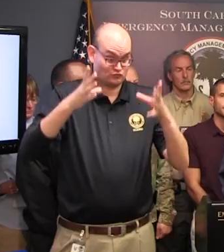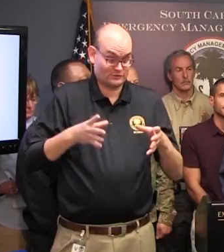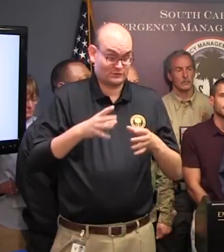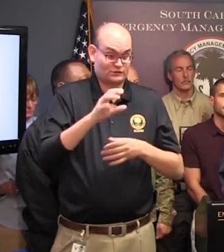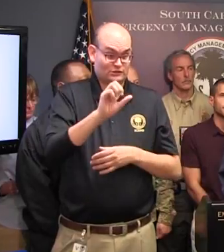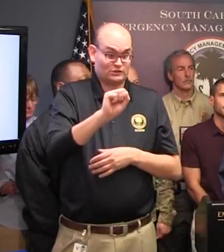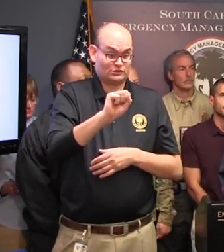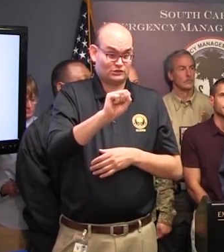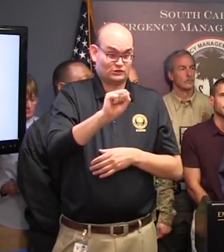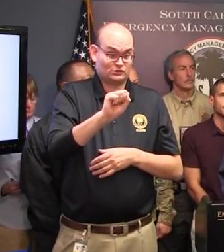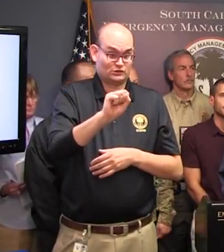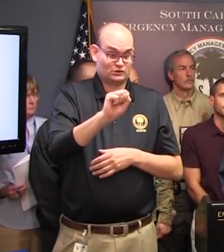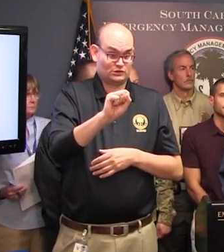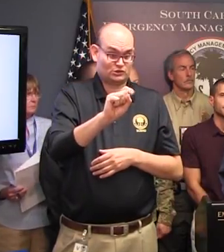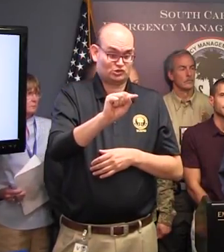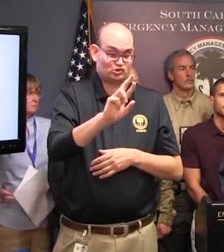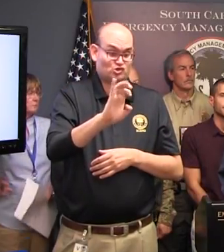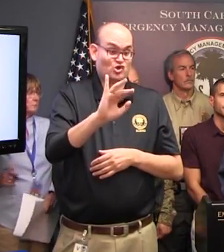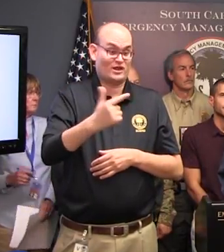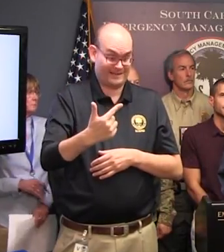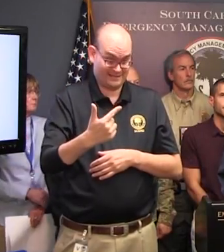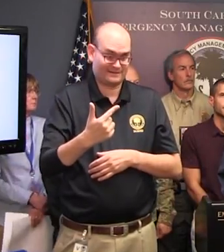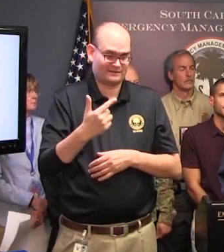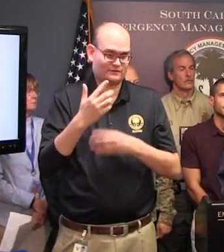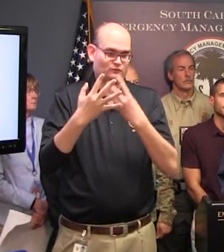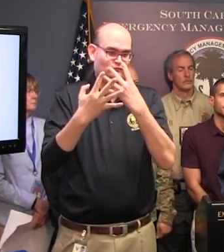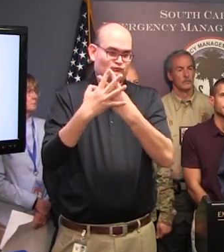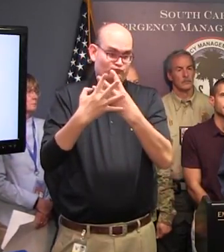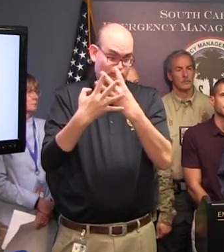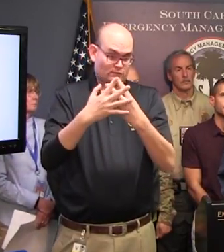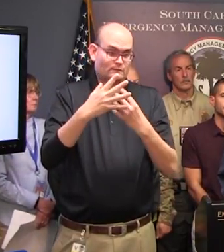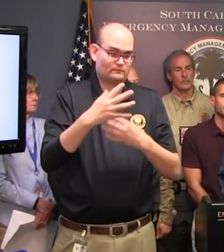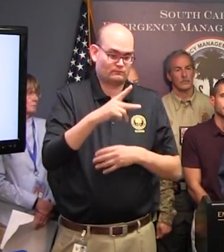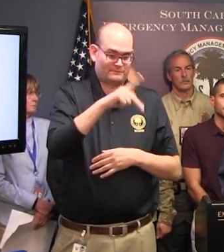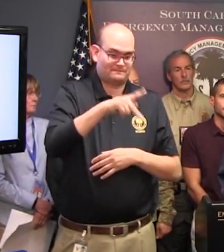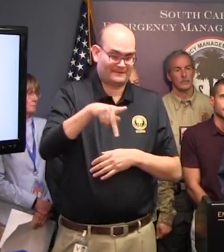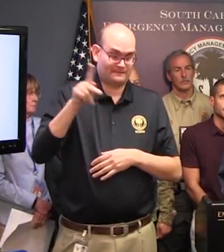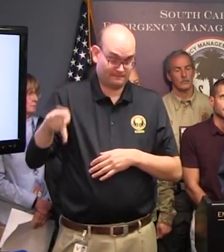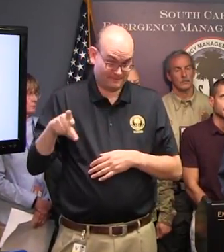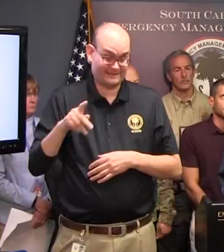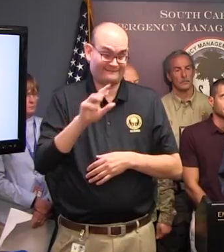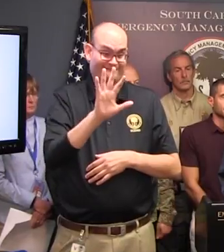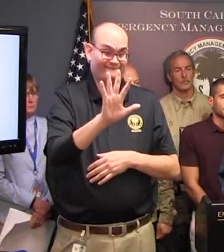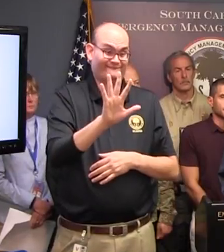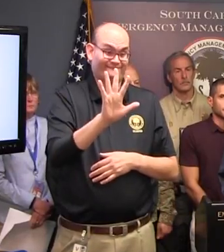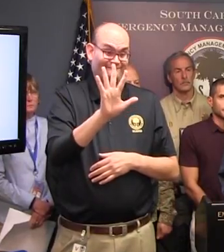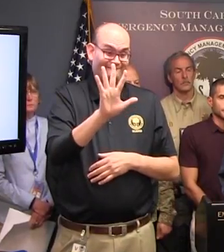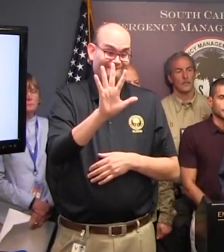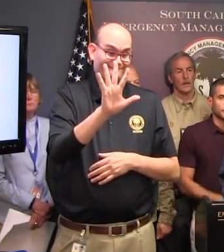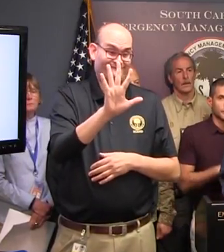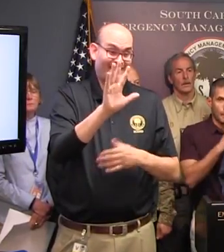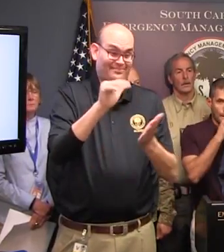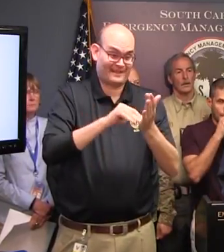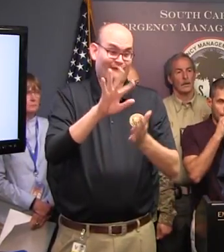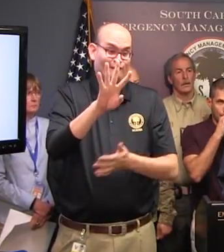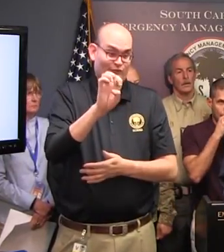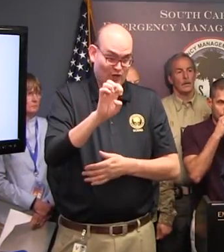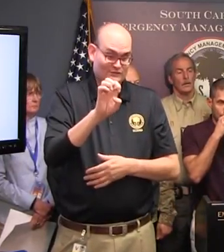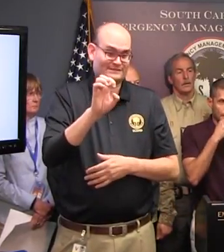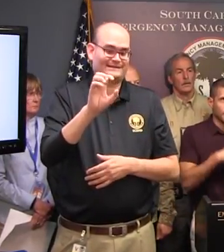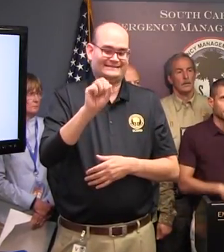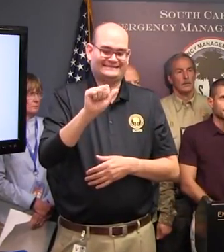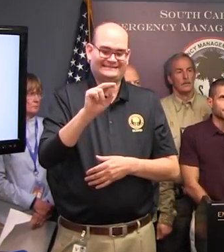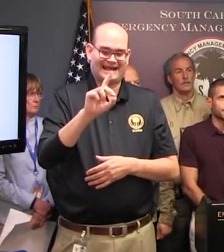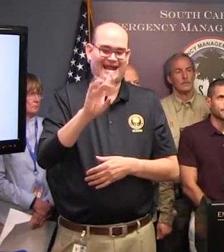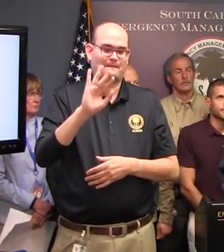at the Department of Corrections says they have filled 54,500 sandbags, and they have plenty of them left. About 11